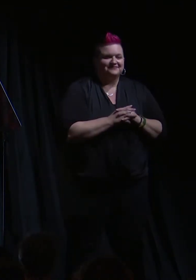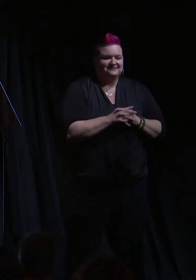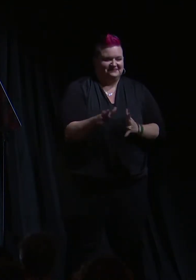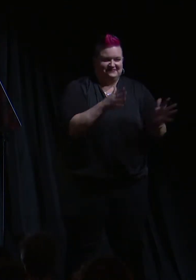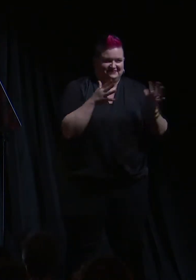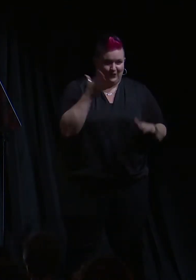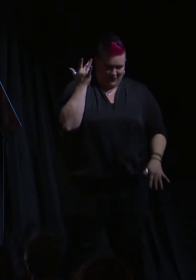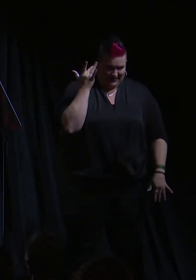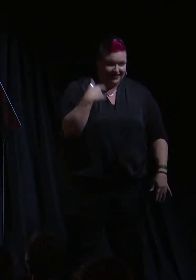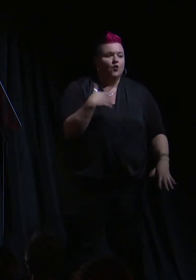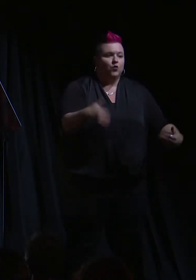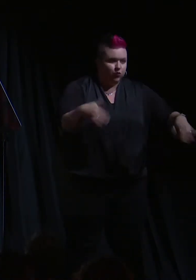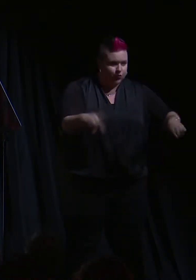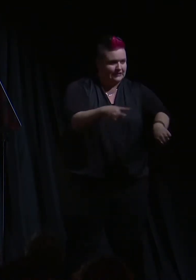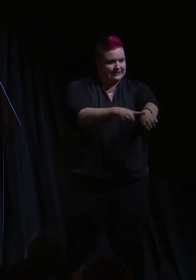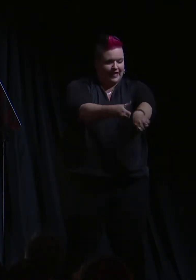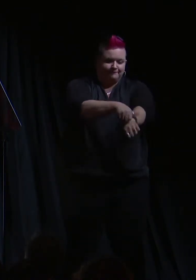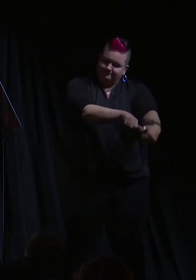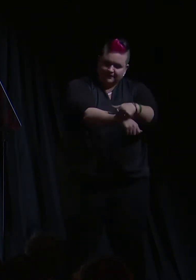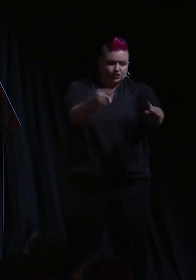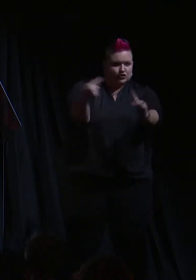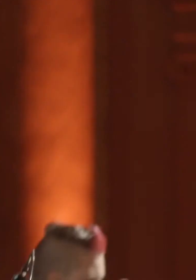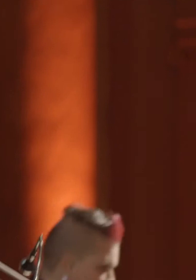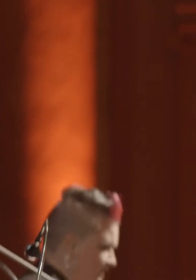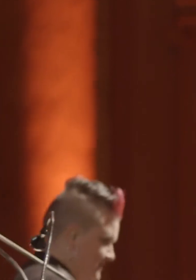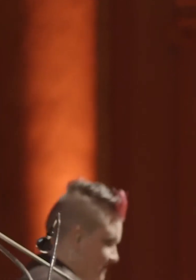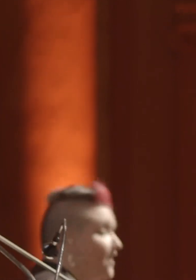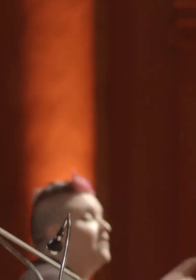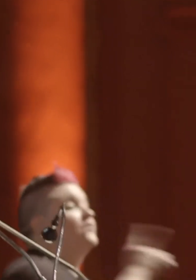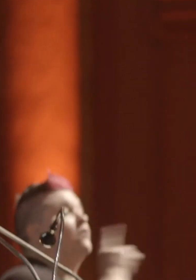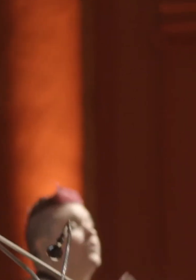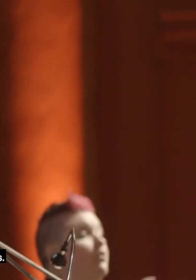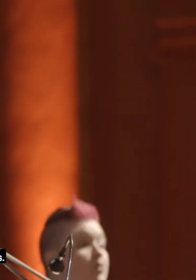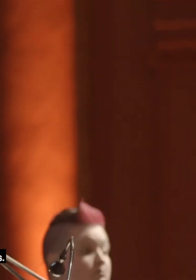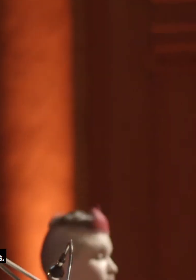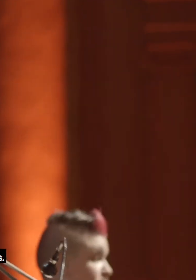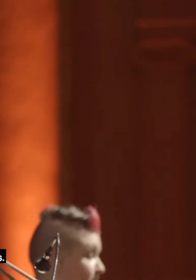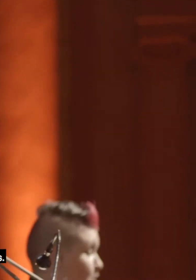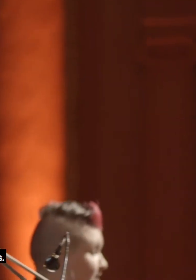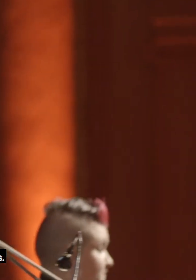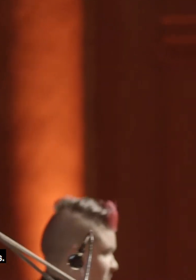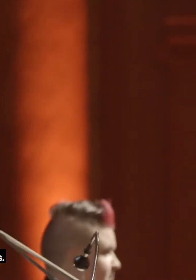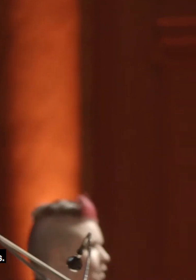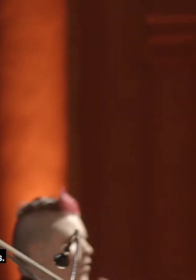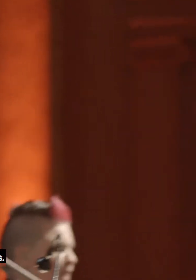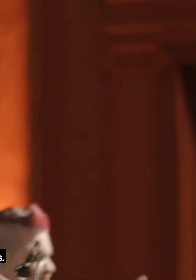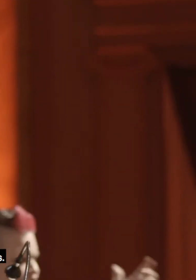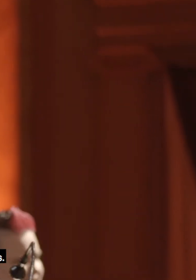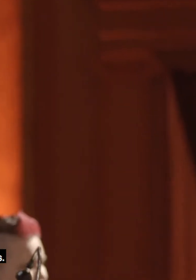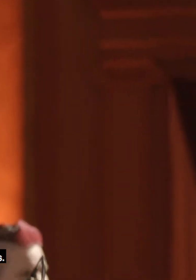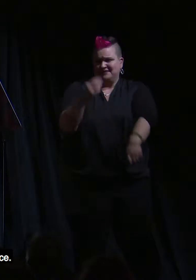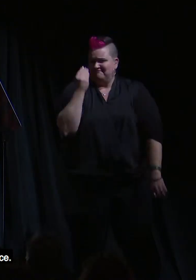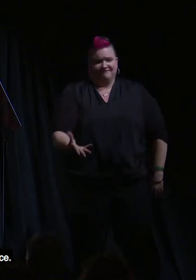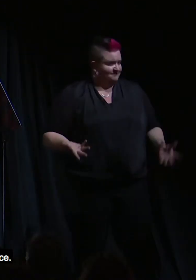Because it is time to party. You know, the reality is we are living in shitty times.